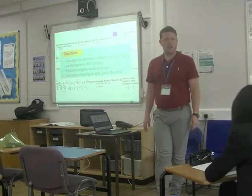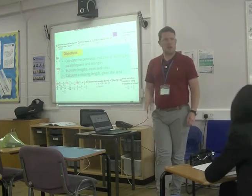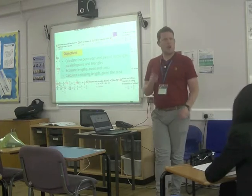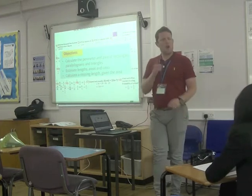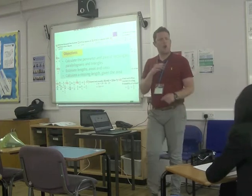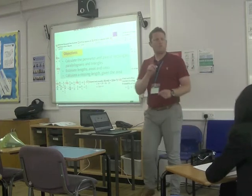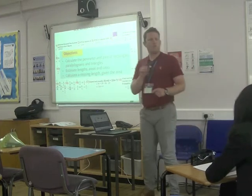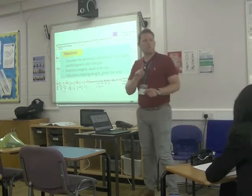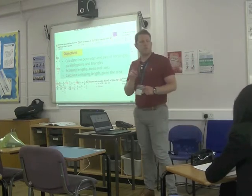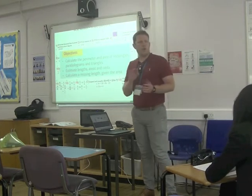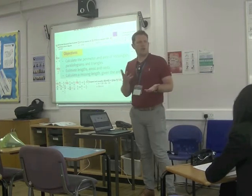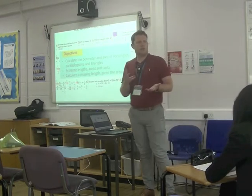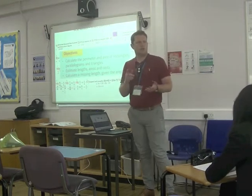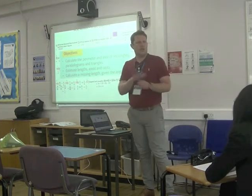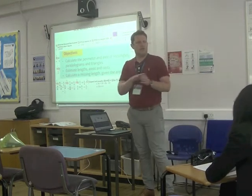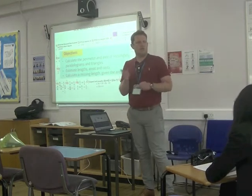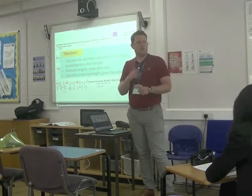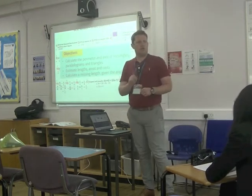Of what though? area of what?